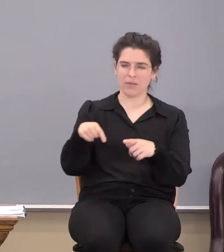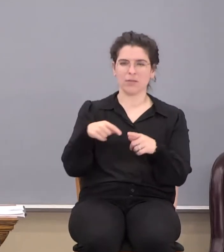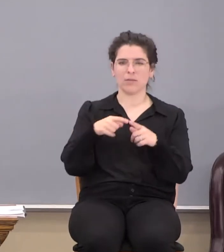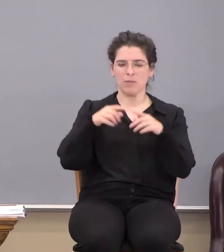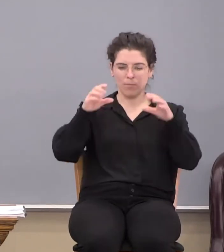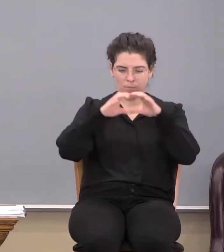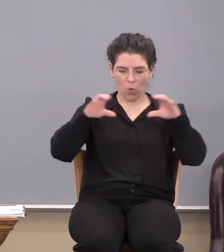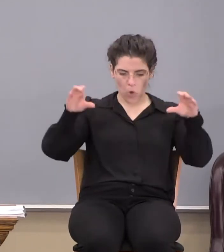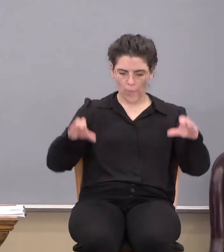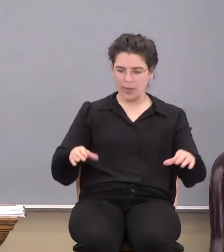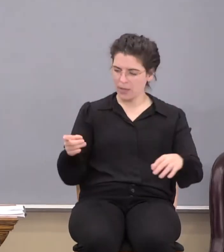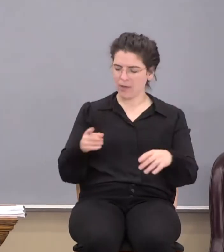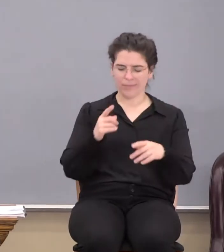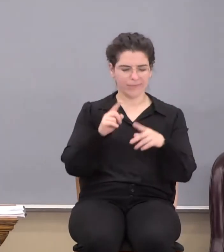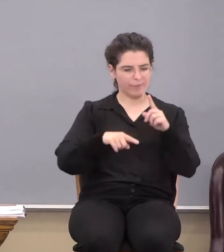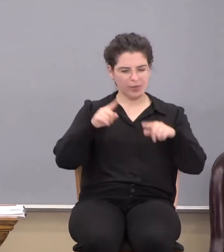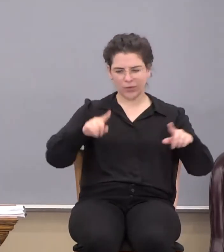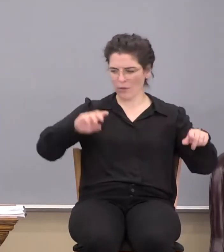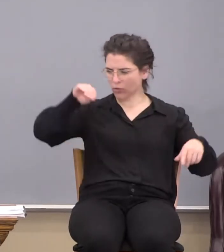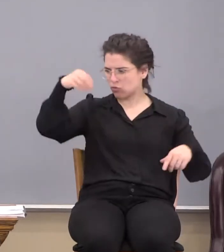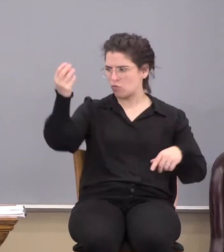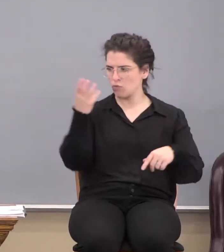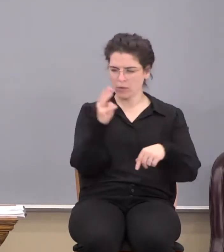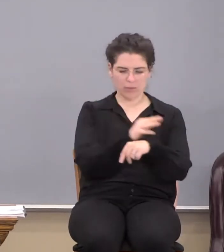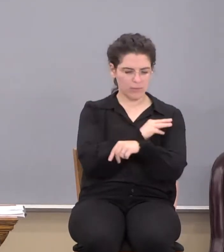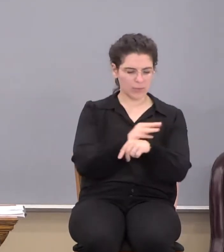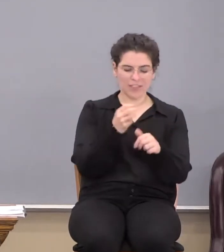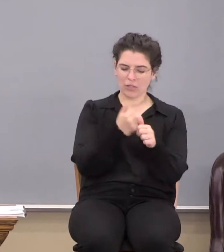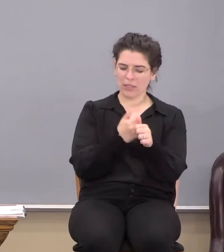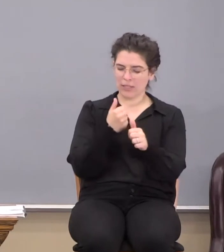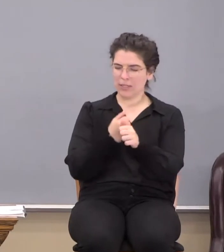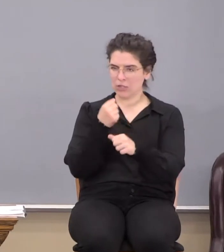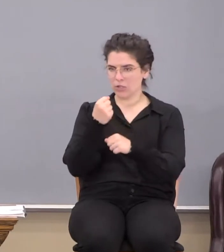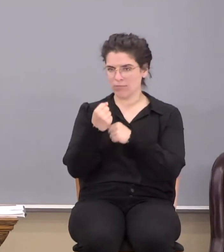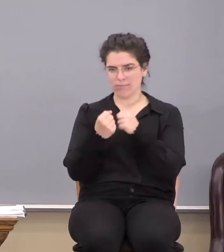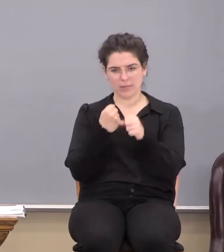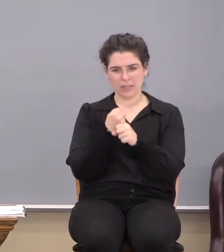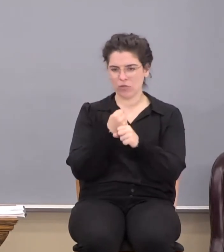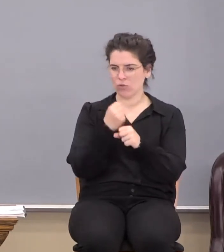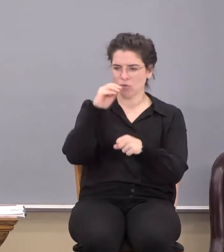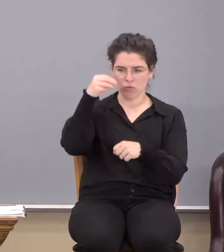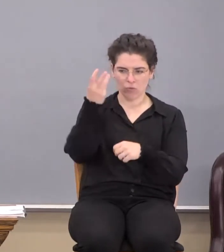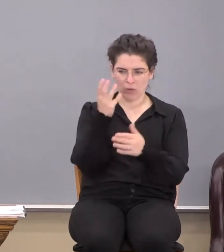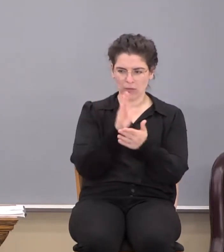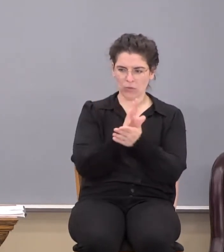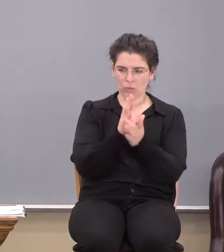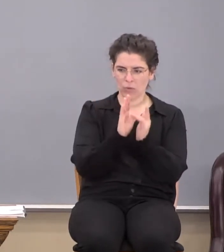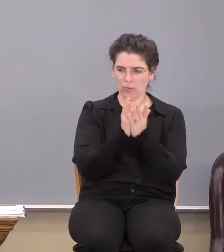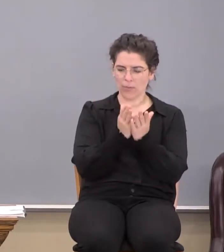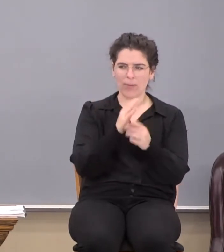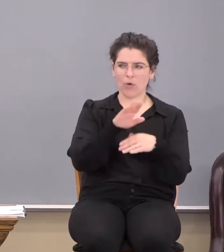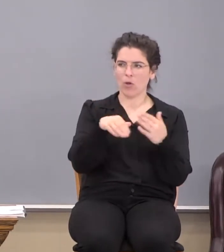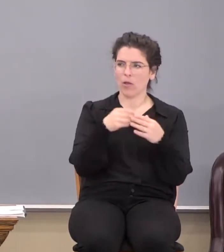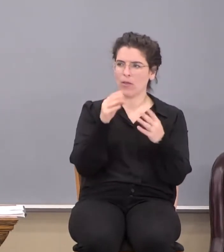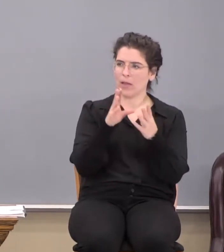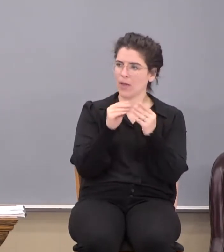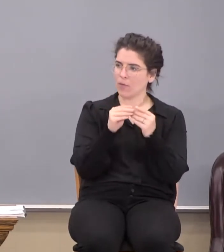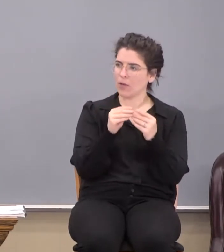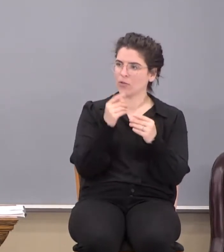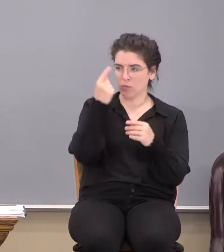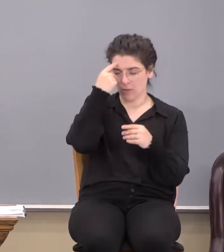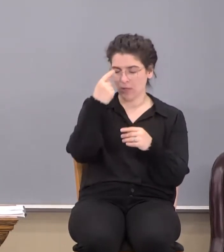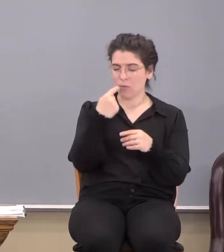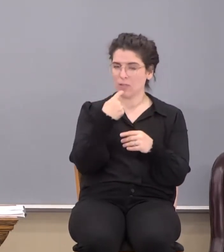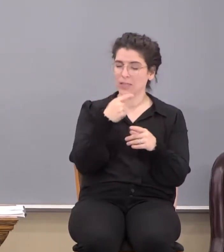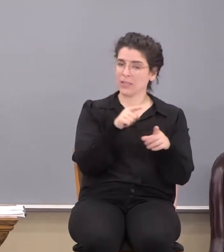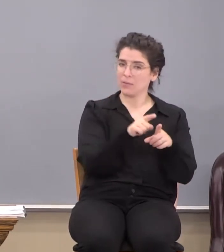the various grace ministries that have happened, you know, each year at Grace School of the Bible and all the conferences. You think we've said some of these